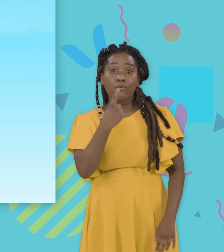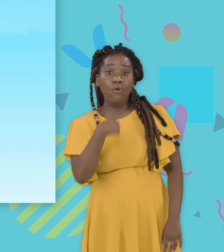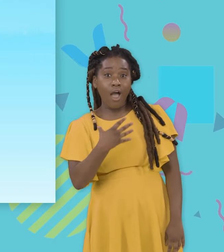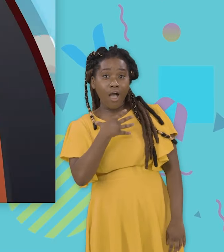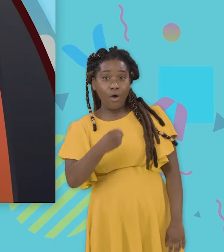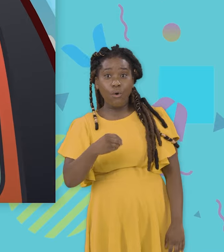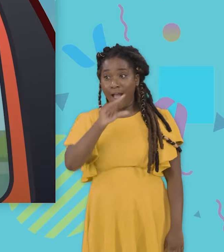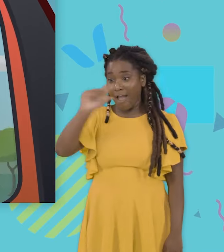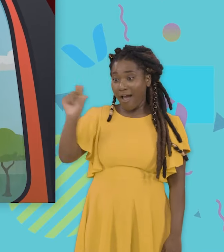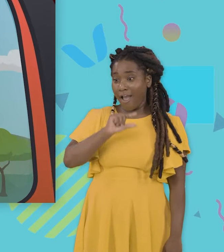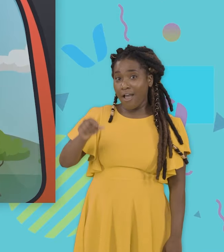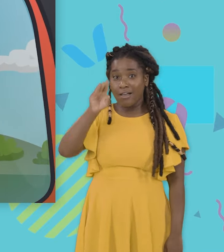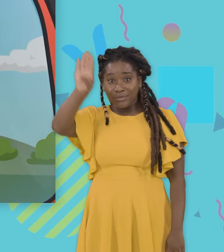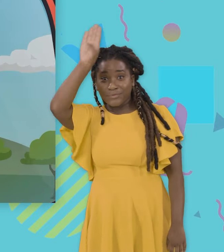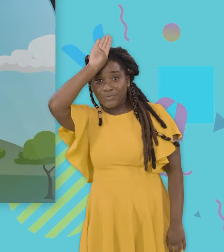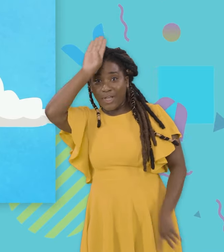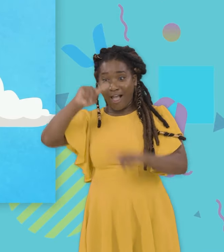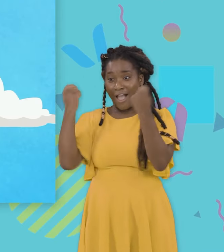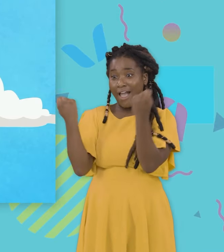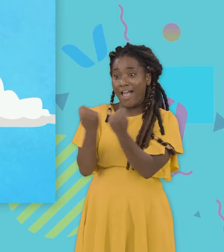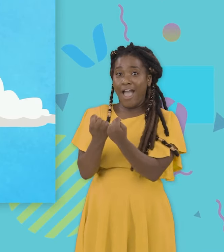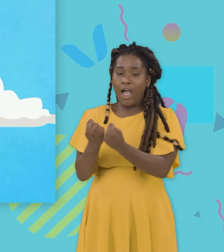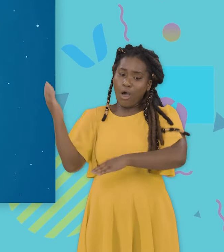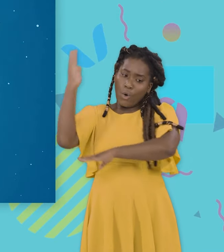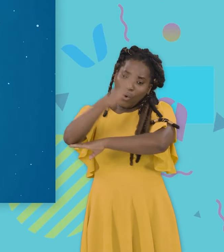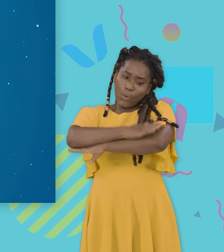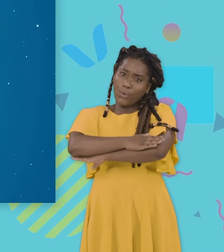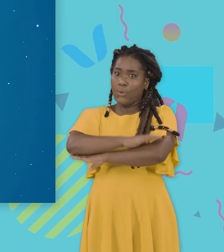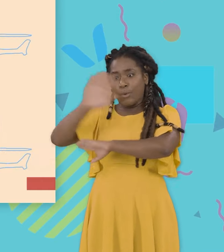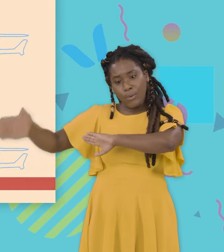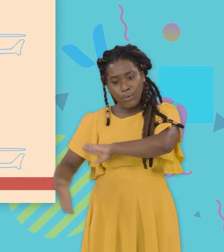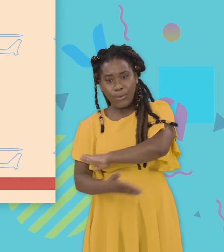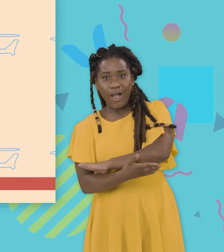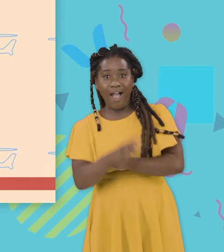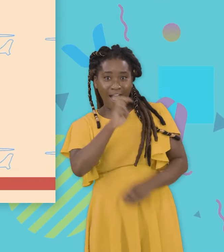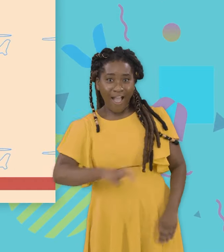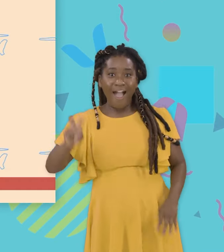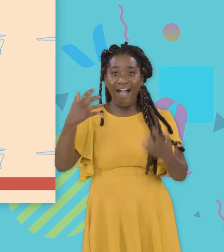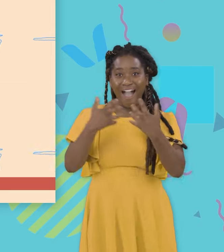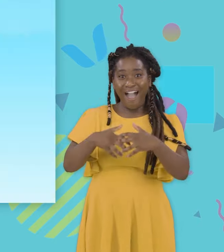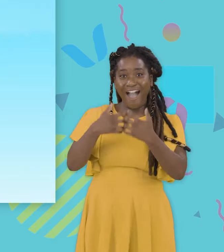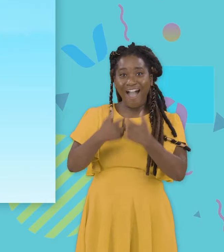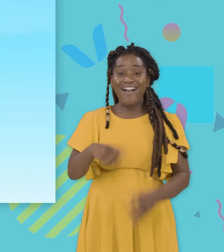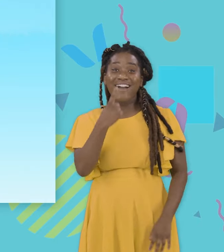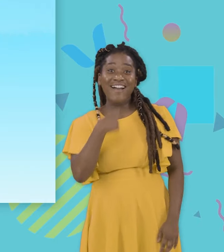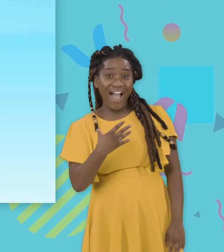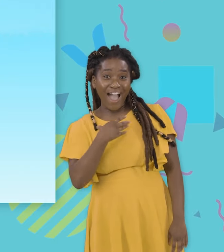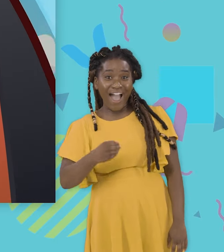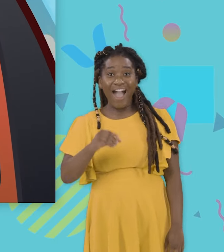white For the firefighting team Flying day and night It's a transport machine It's red and white For